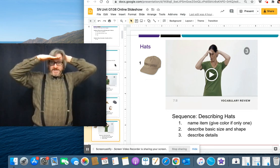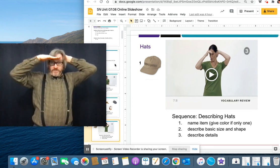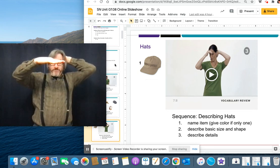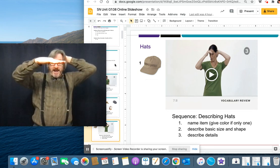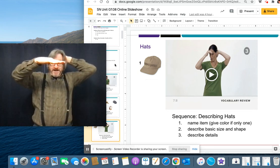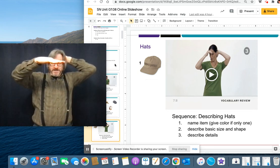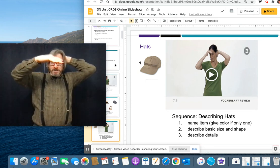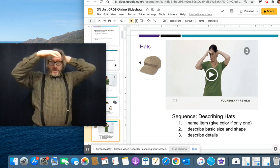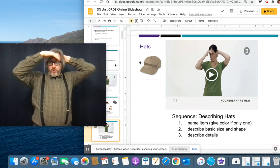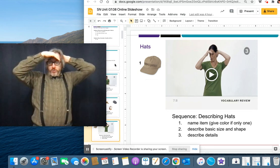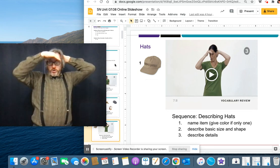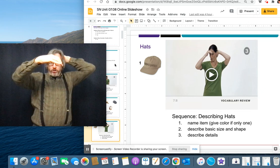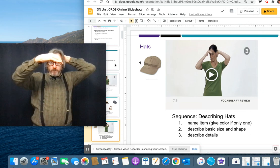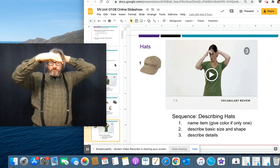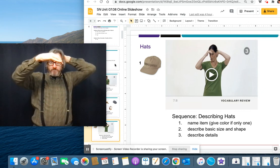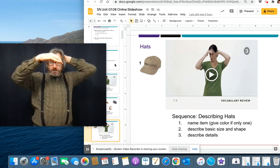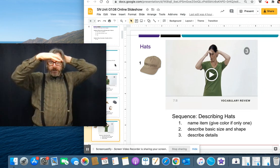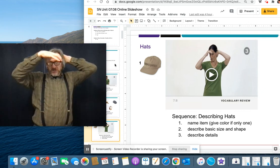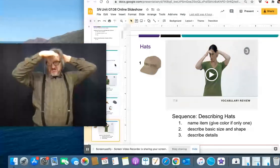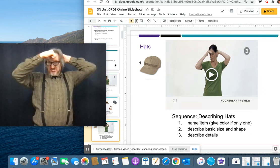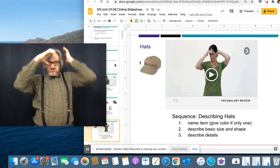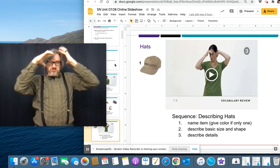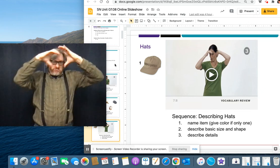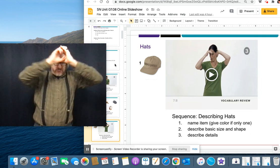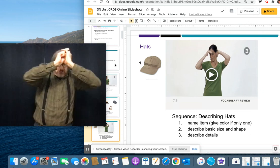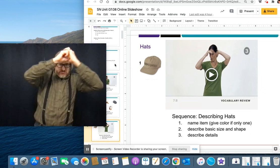the people who likes it flat or curved, right?